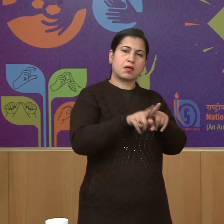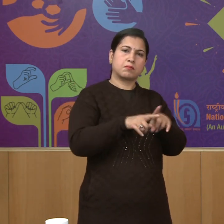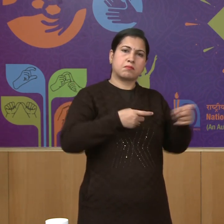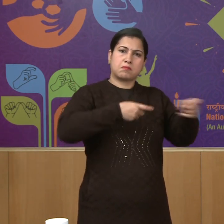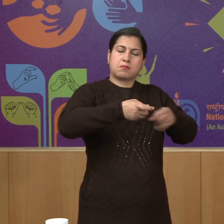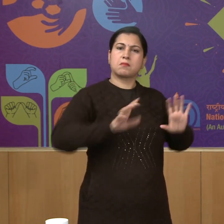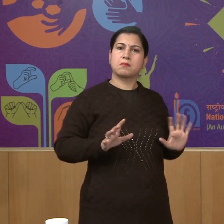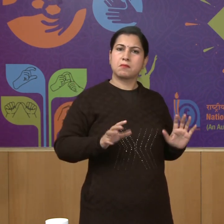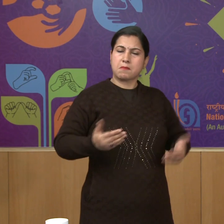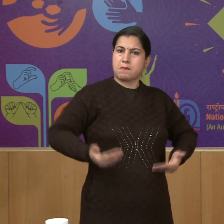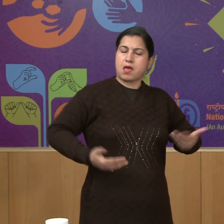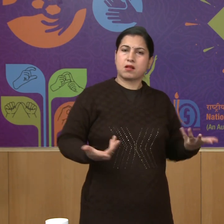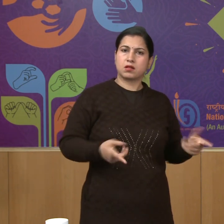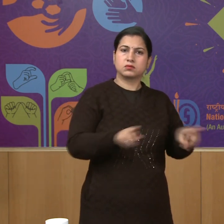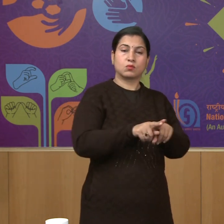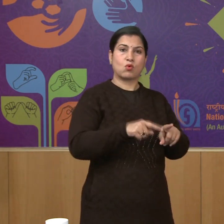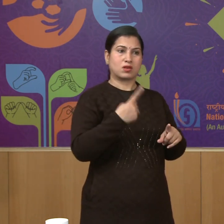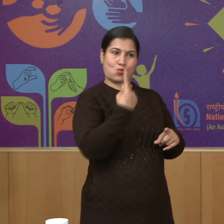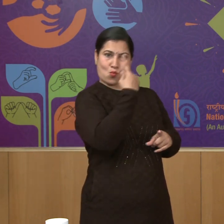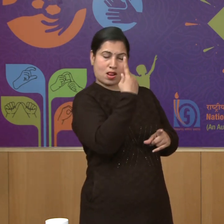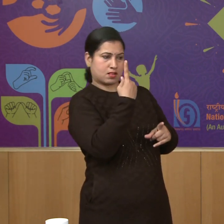because there was no one to guide them